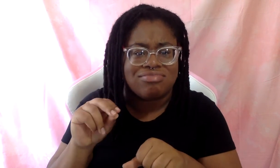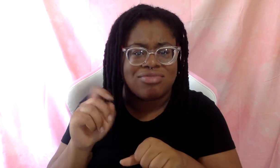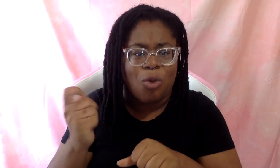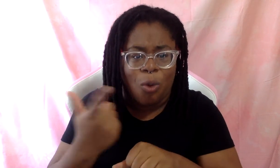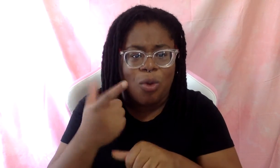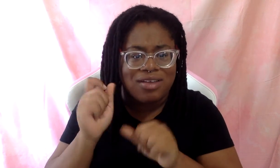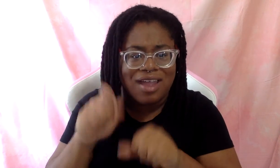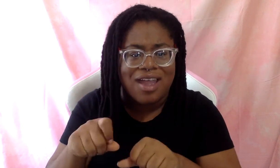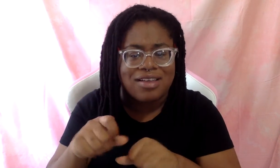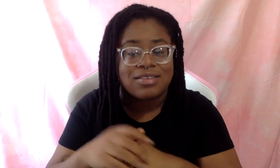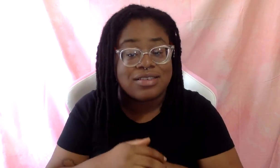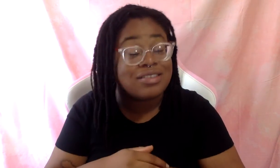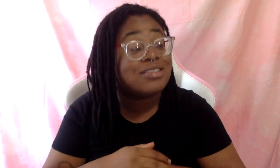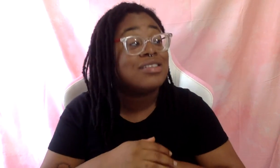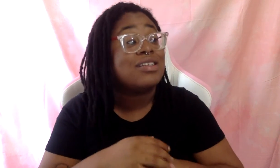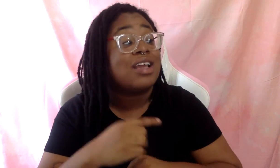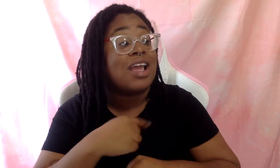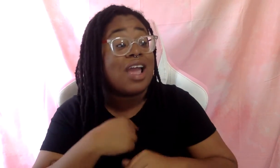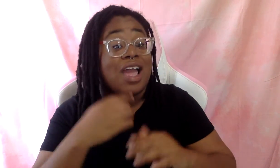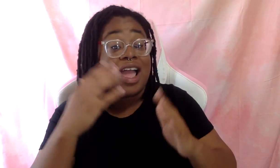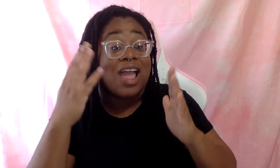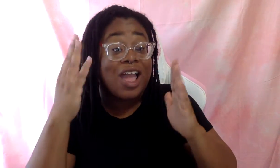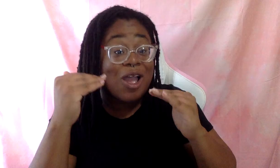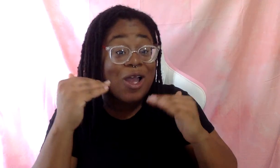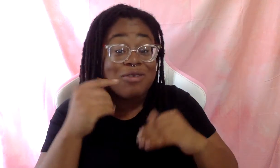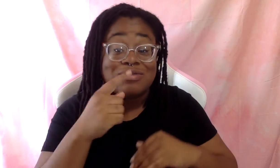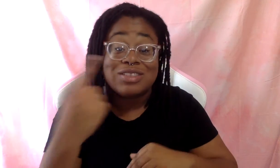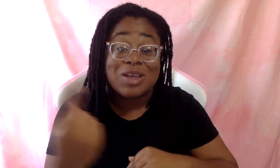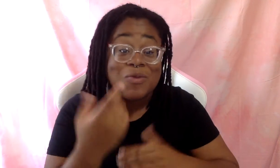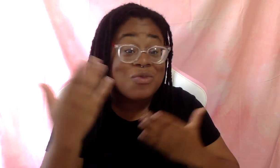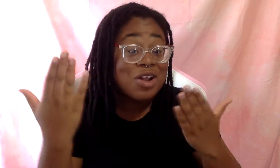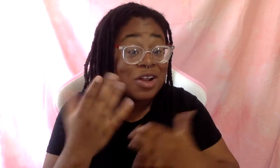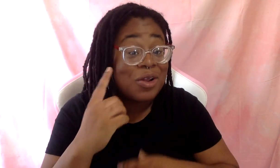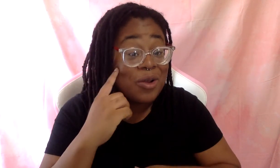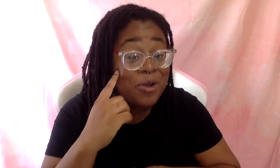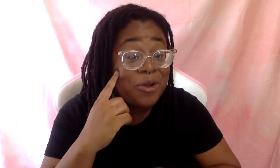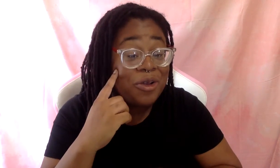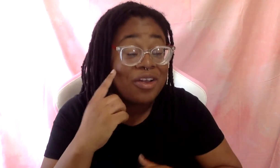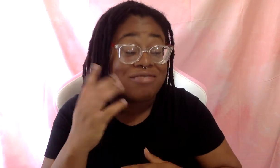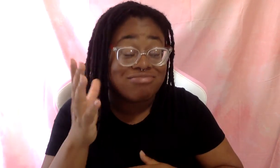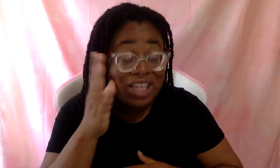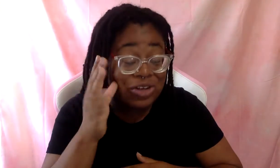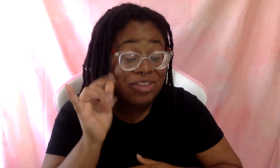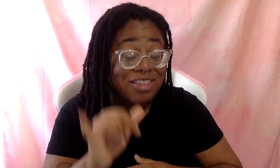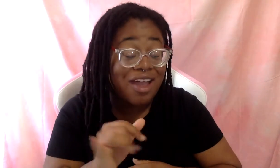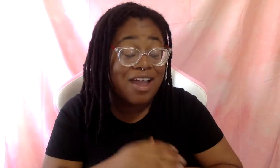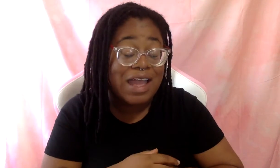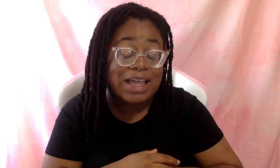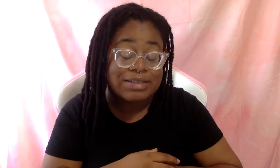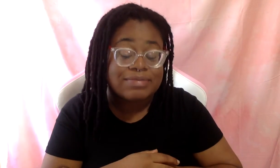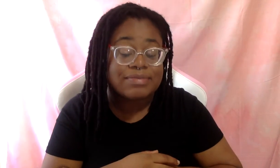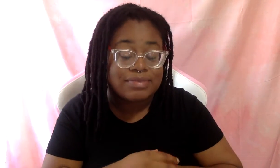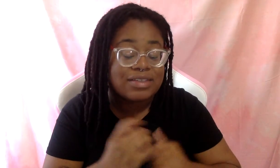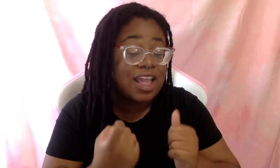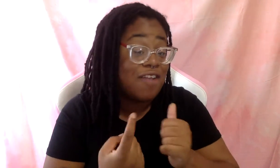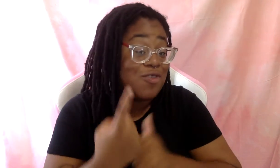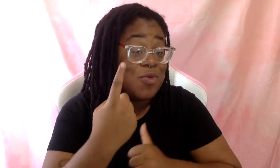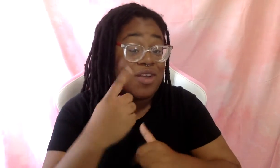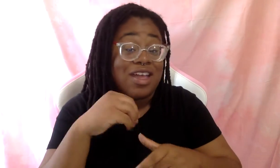I hope somebody heard that today because if everybody in the same boardroom